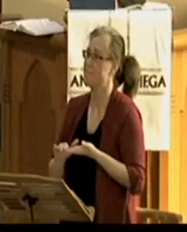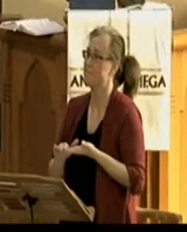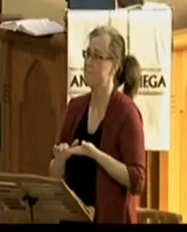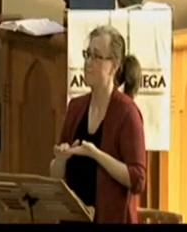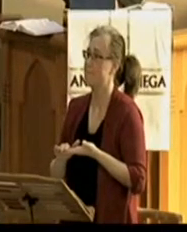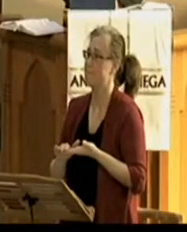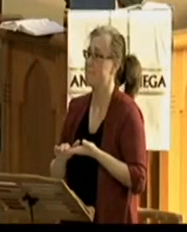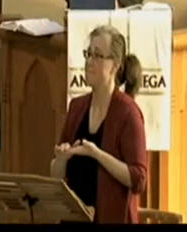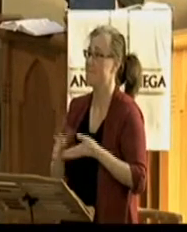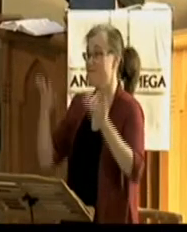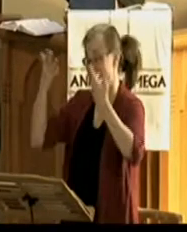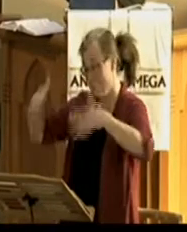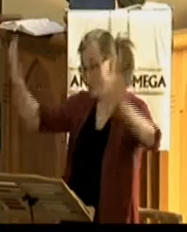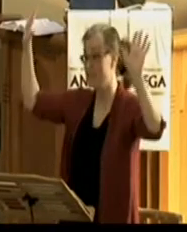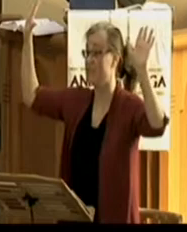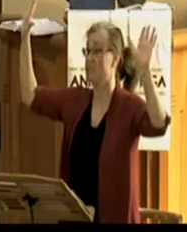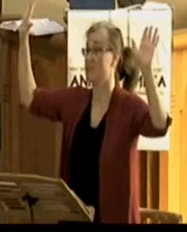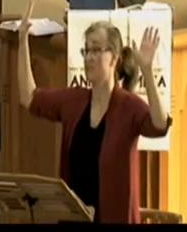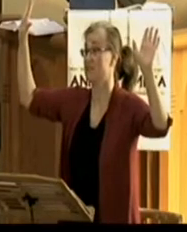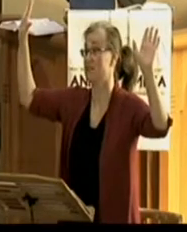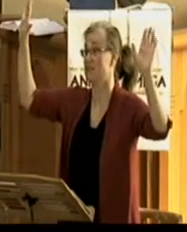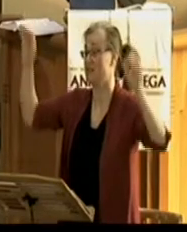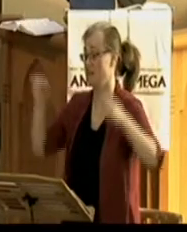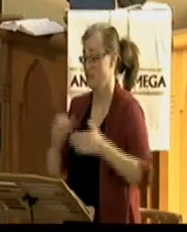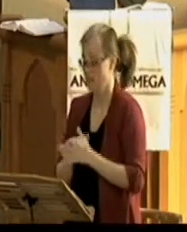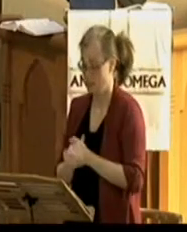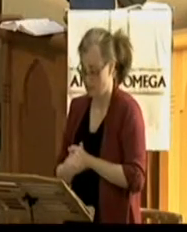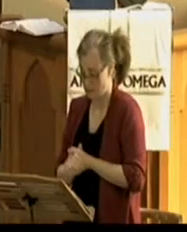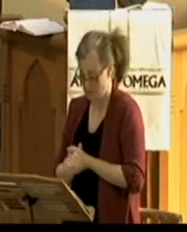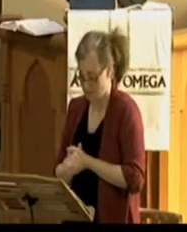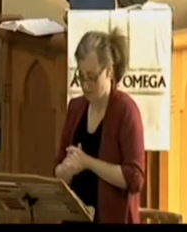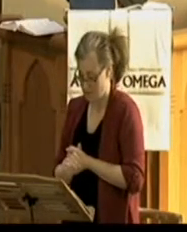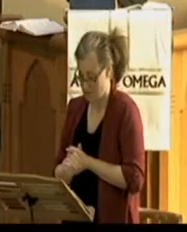Brought to faith and repentance. Sinners like us. Tell us we are forgiven.